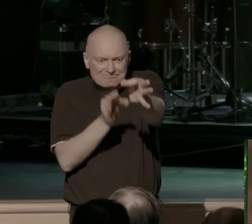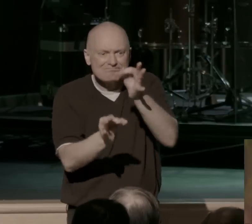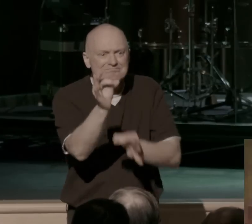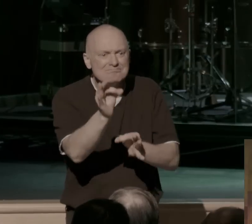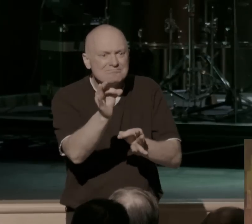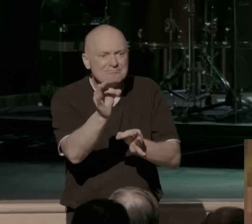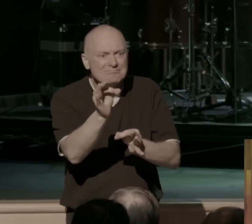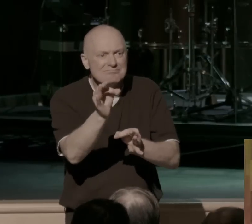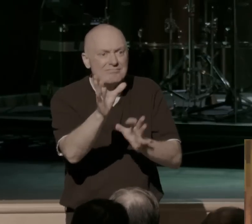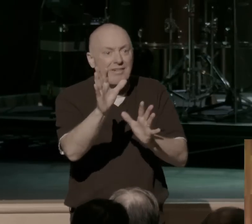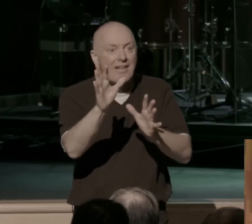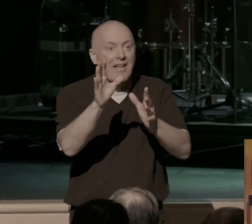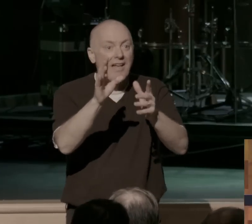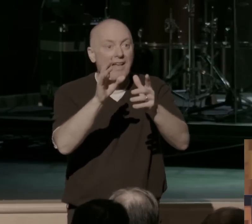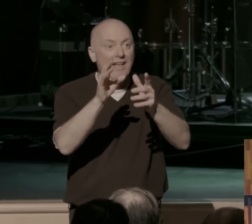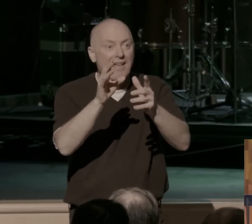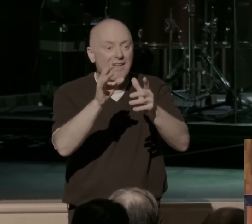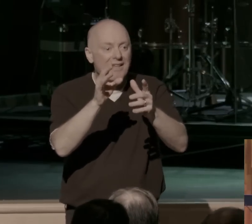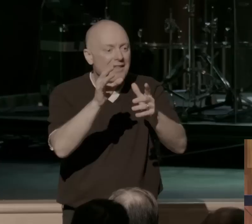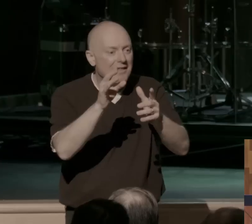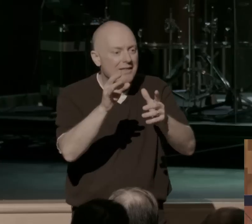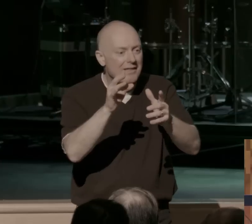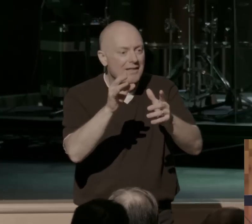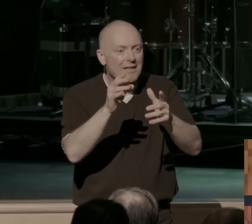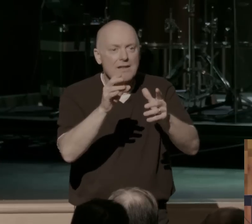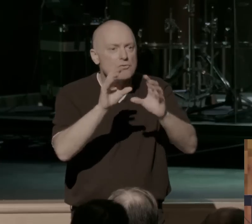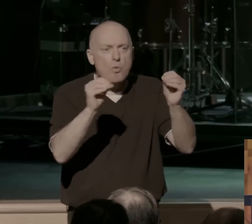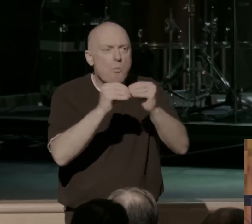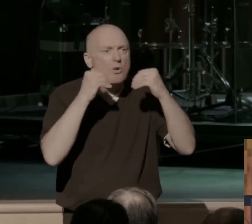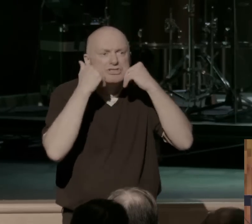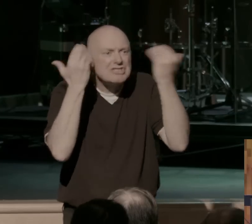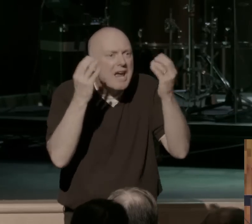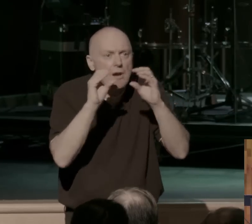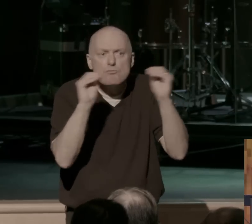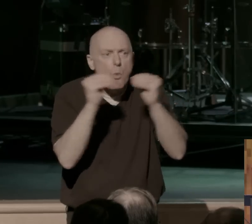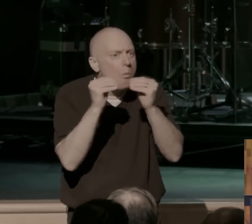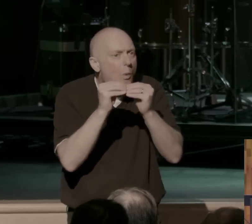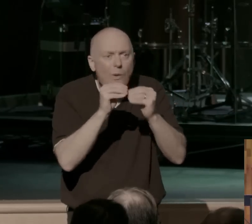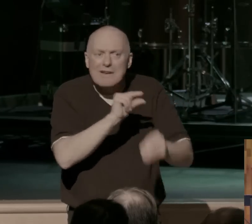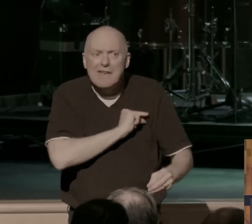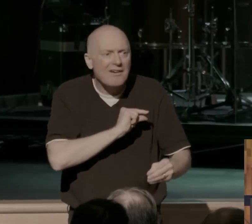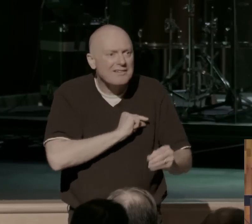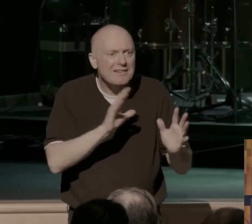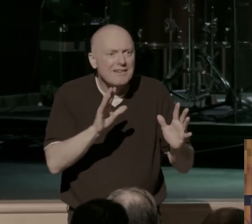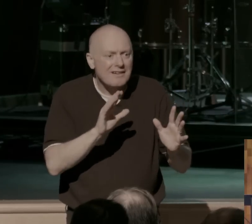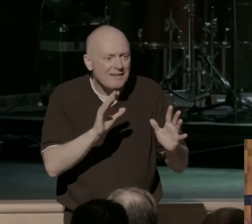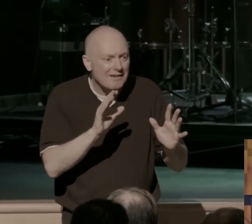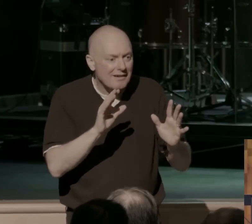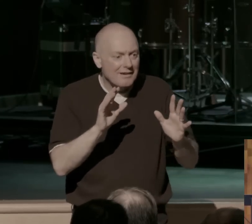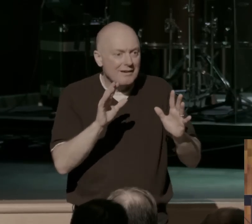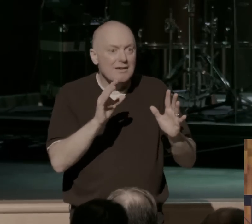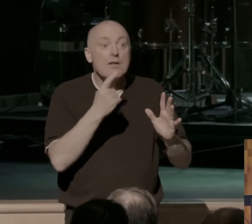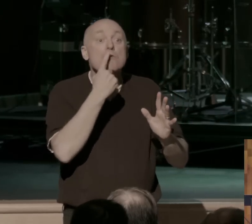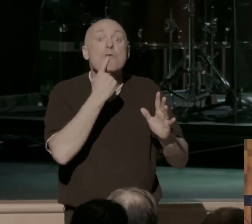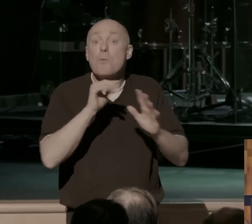there's no more shame, no more guilt. On the far side of the Red Sea, the Egyptians are dead and gone.